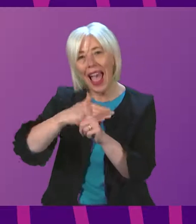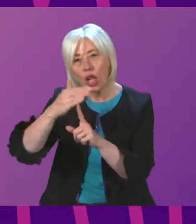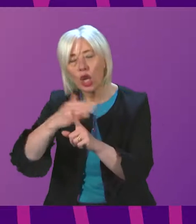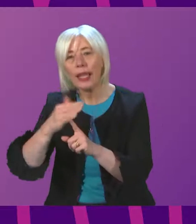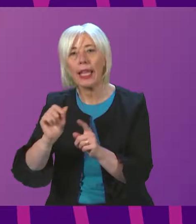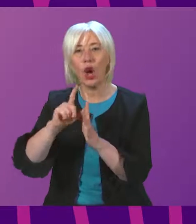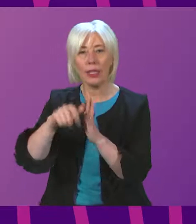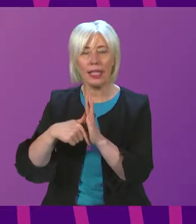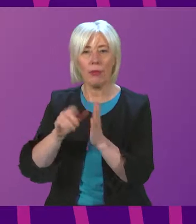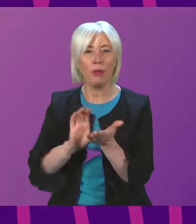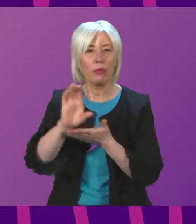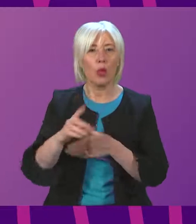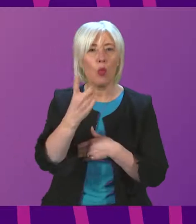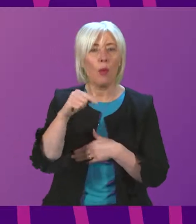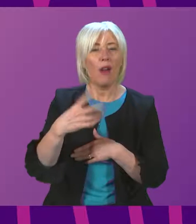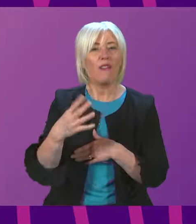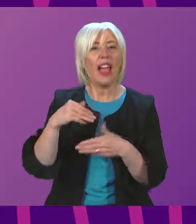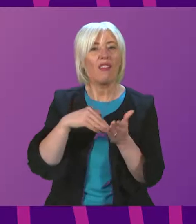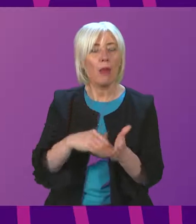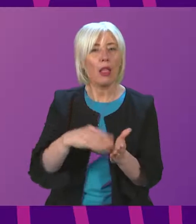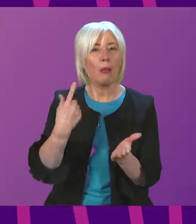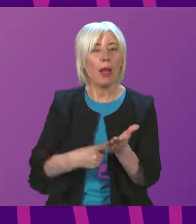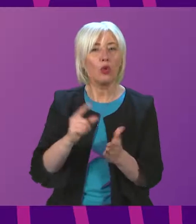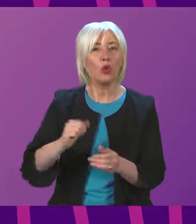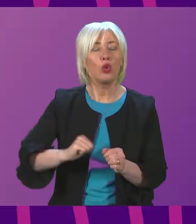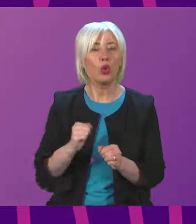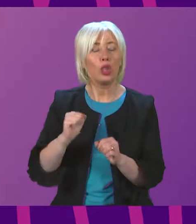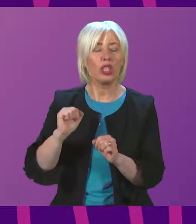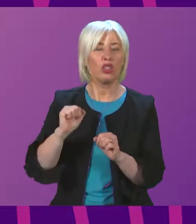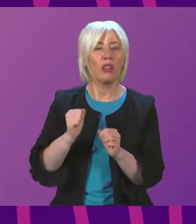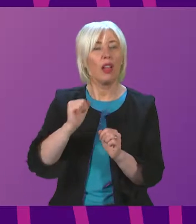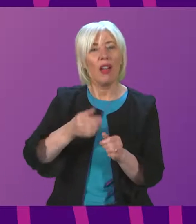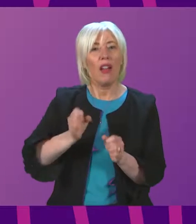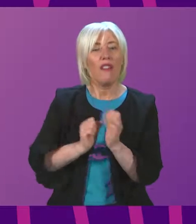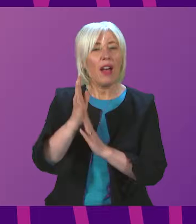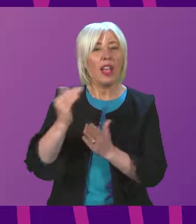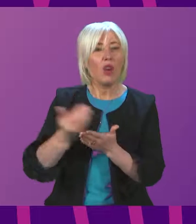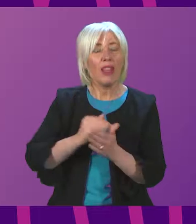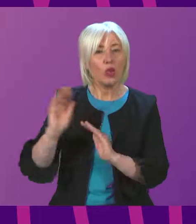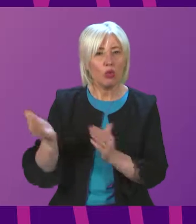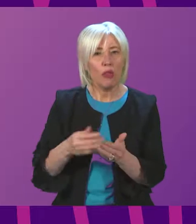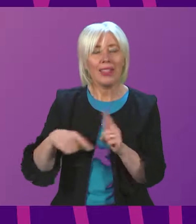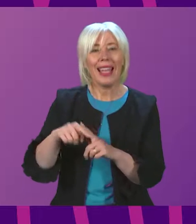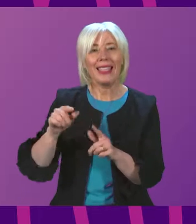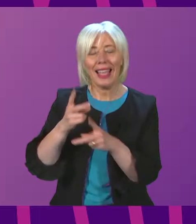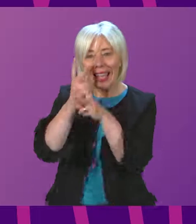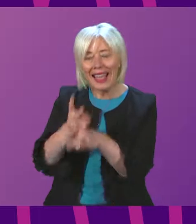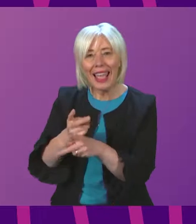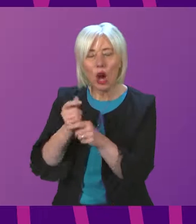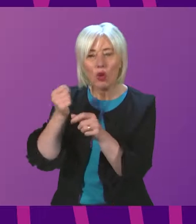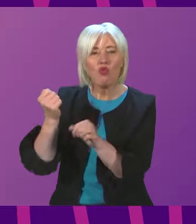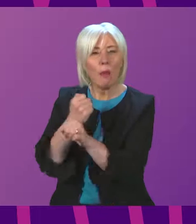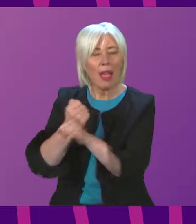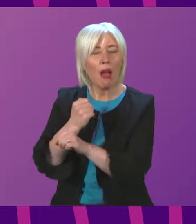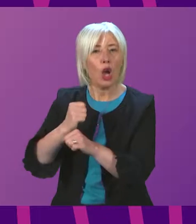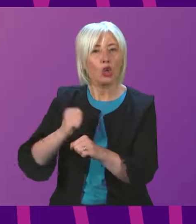.5 million through the Scottish Fire and Rescue Service and Care and Pair Scotland to support homeowners to have appropriate alarms fitted.